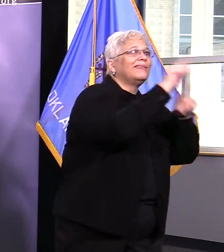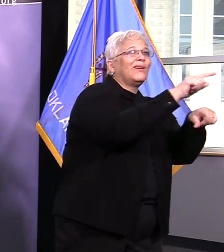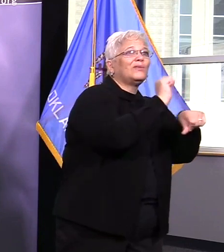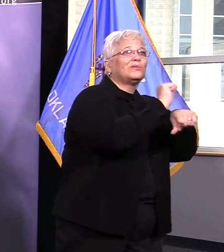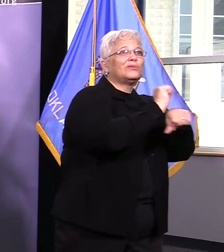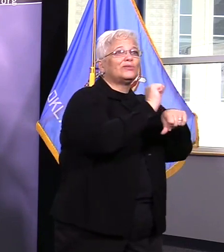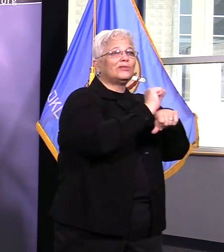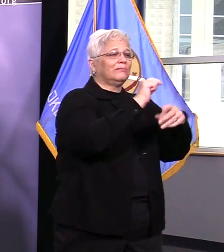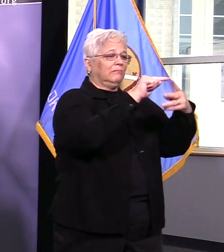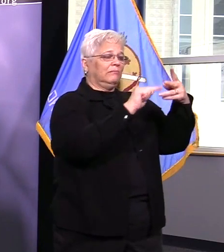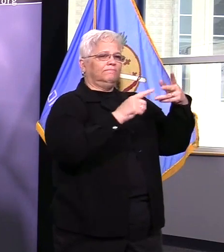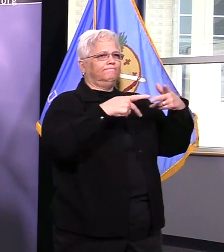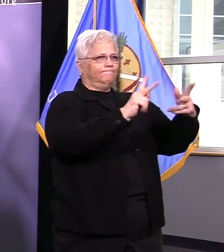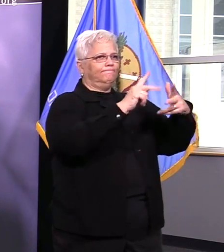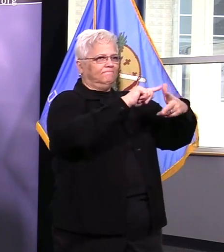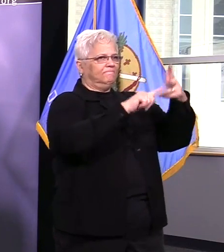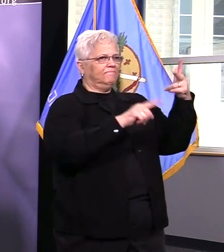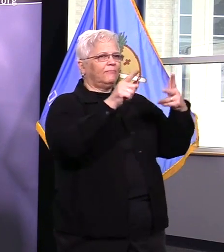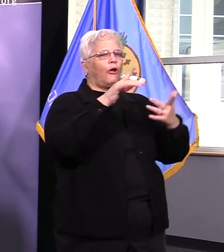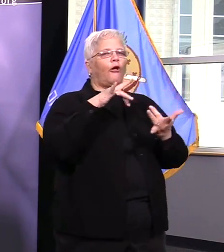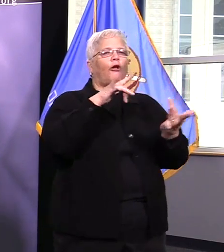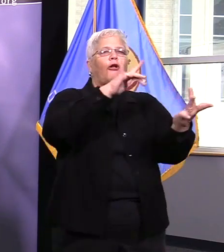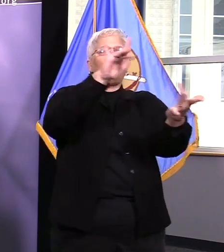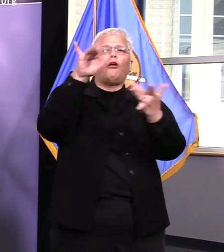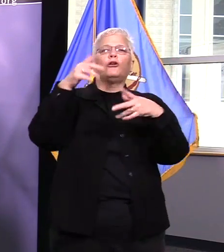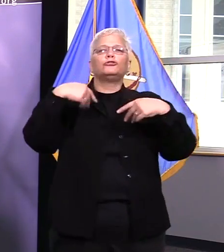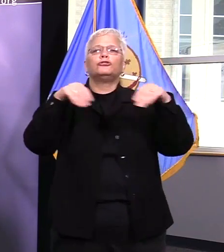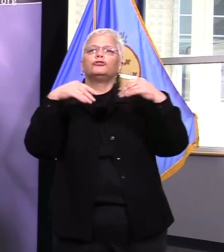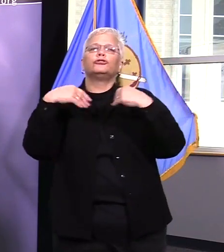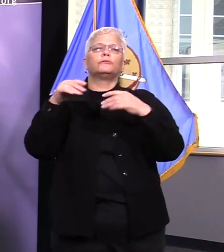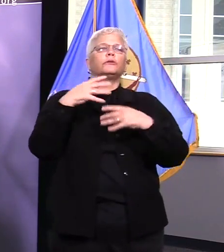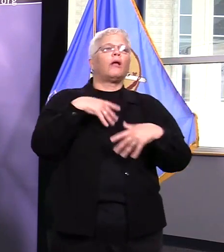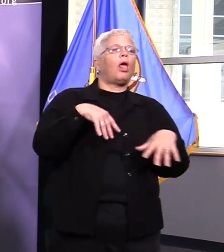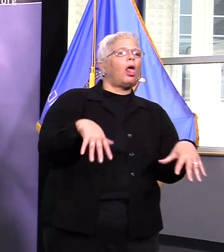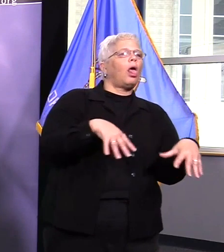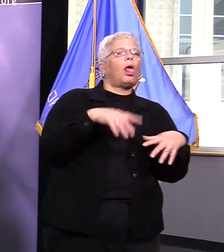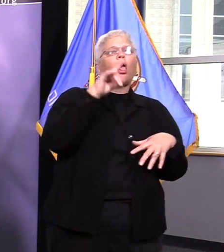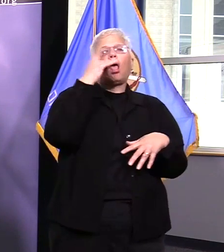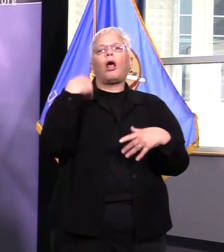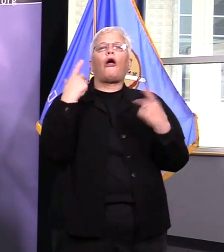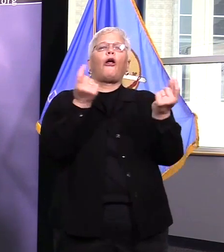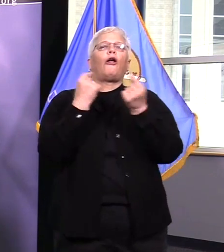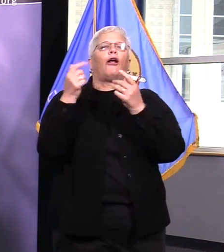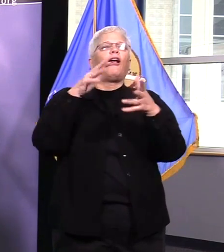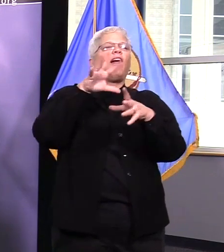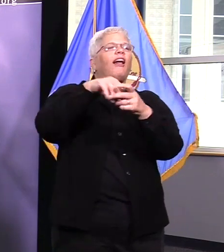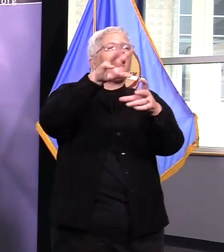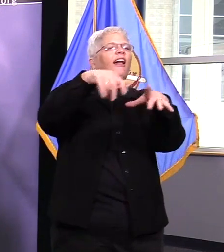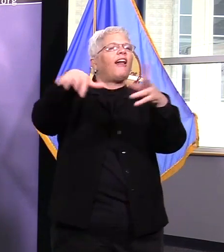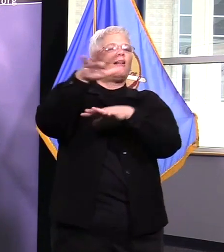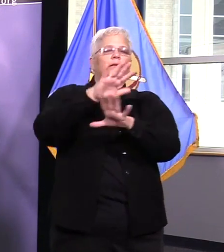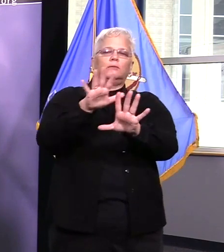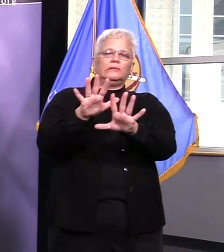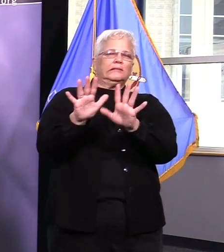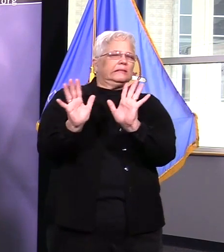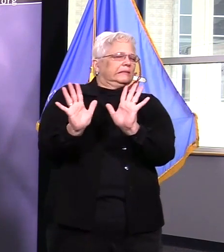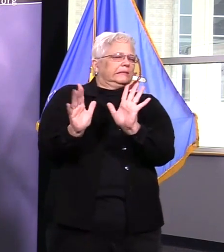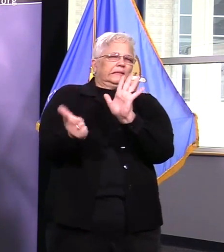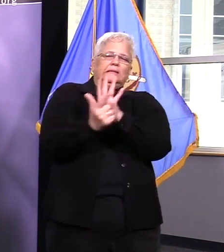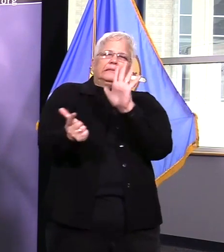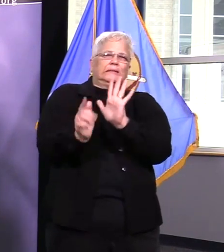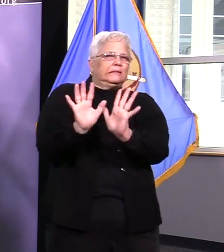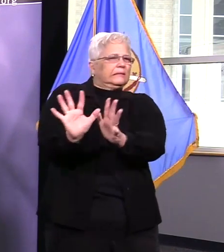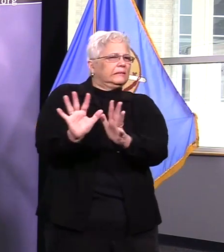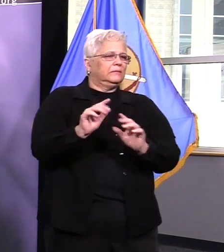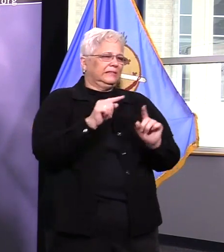for you if if you don't care about your own personal health that's your business but this is about preventing people from spreading this